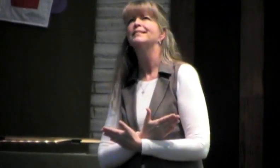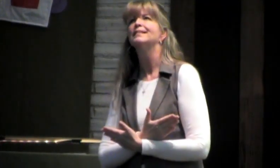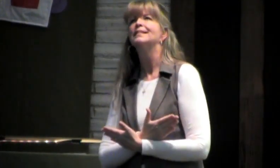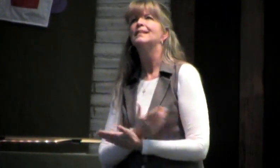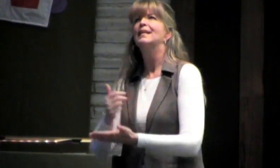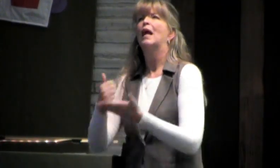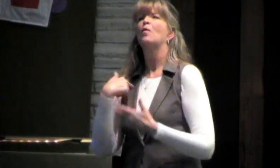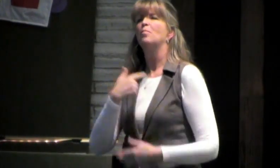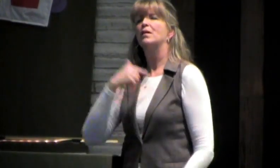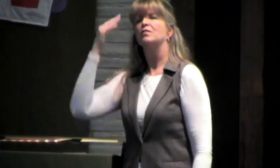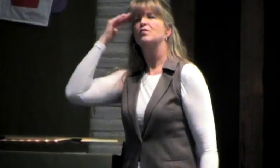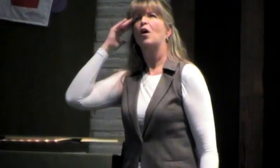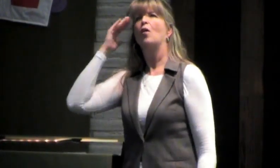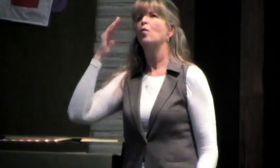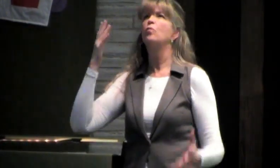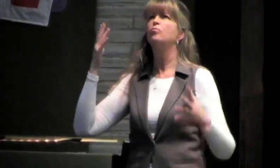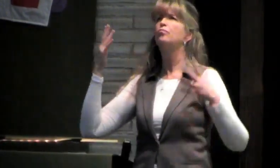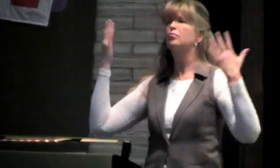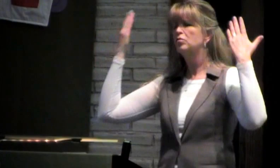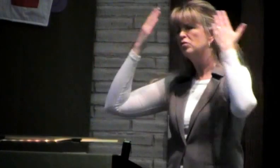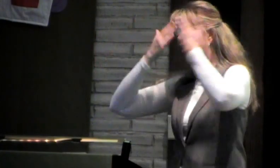like we are in the darkness help help us to know